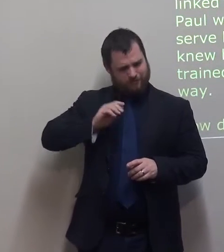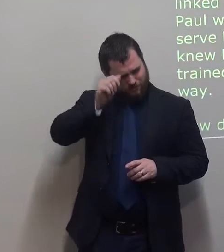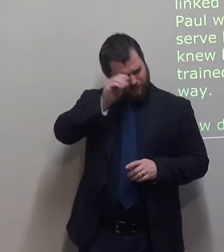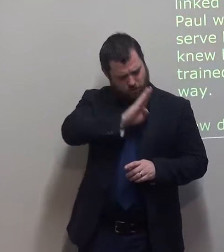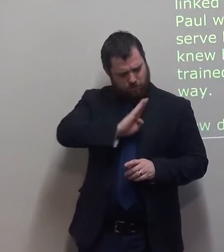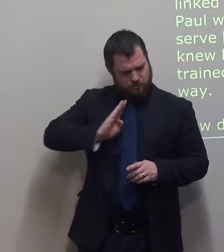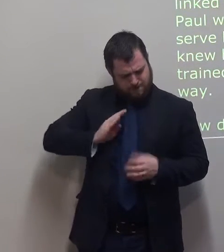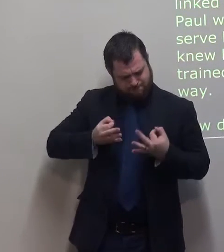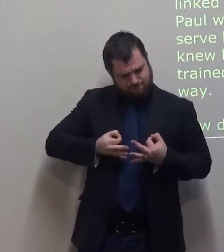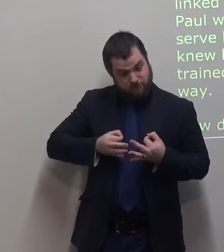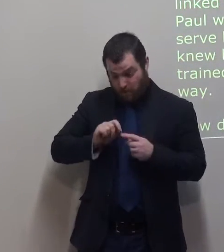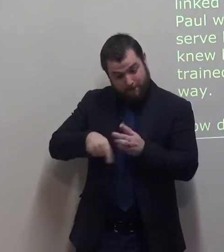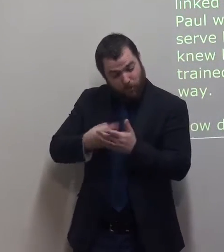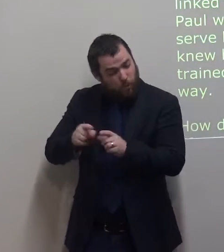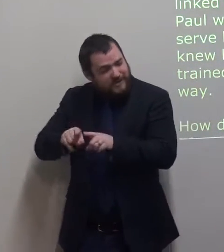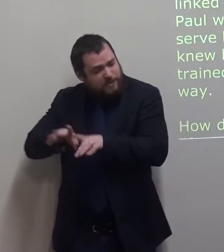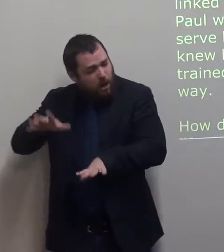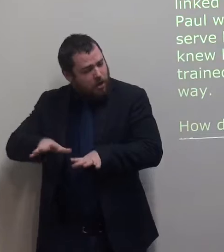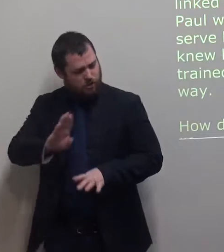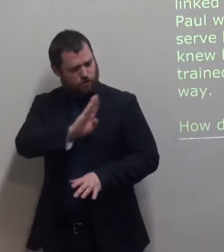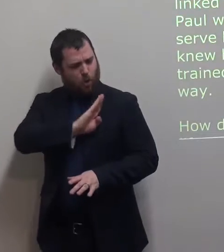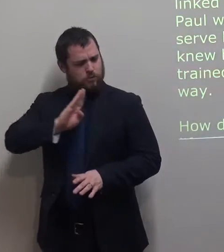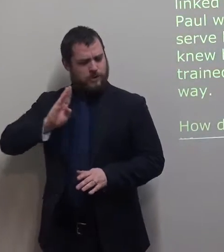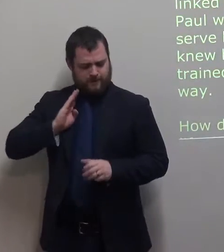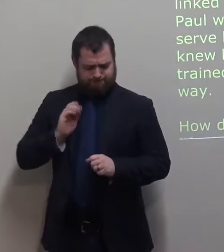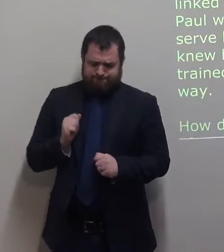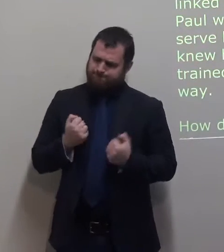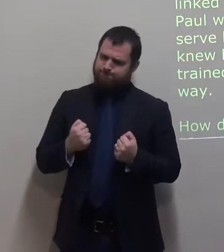Paul was like a soldier who had to serve his king, the Lord God.